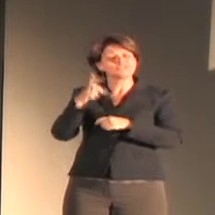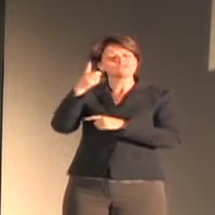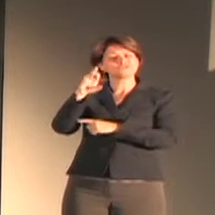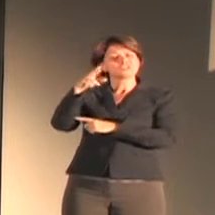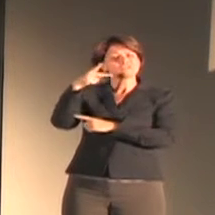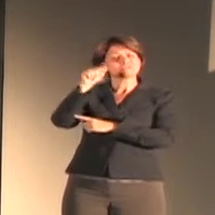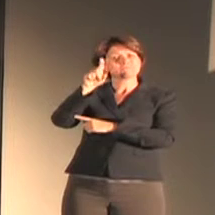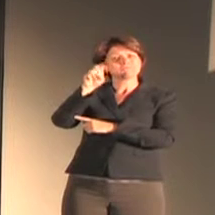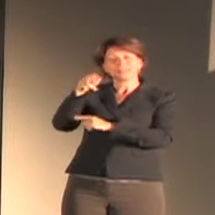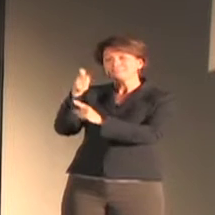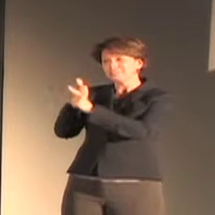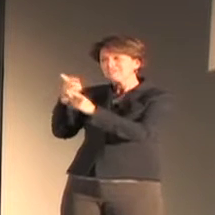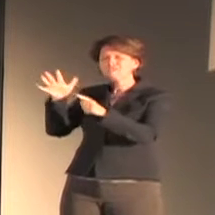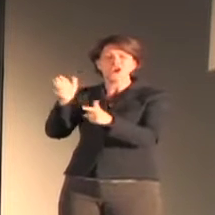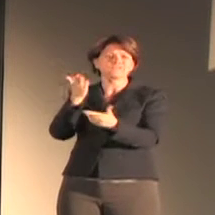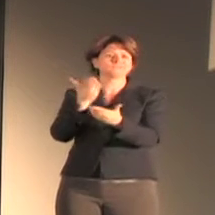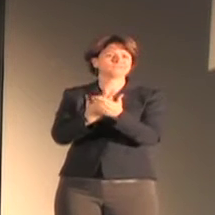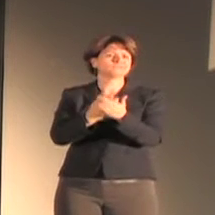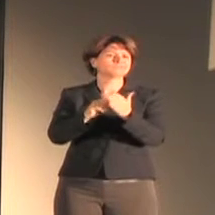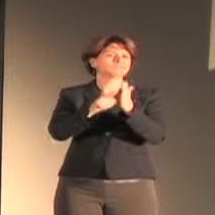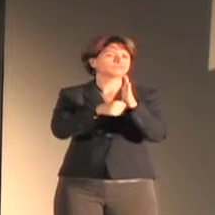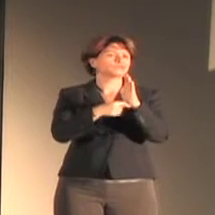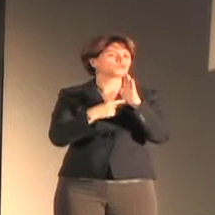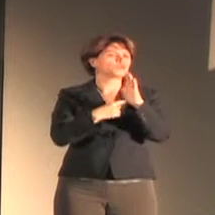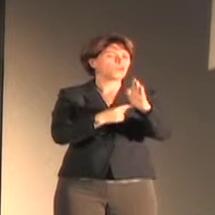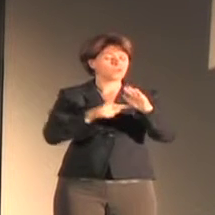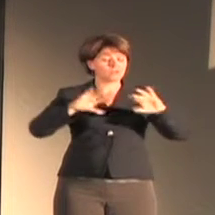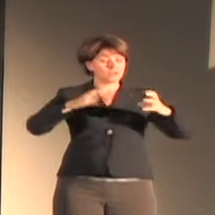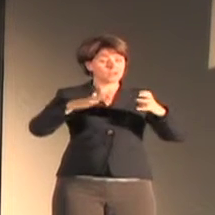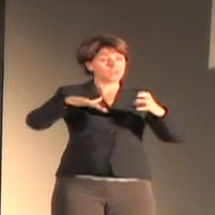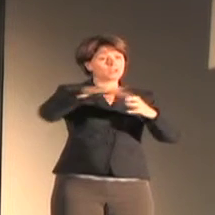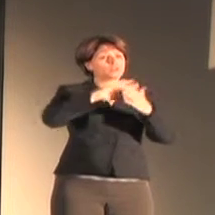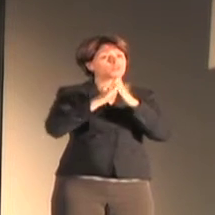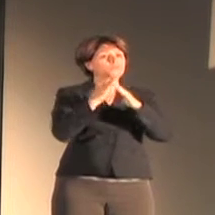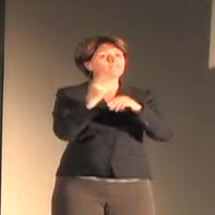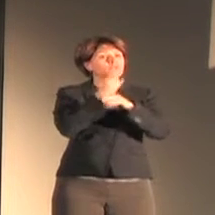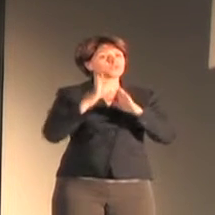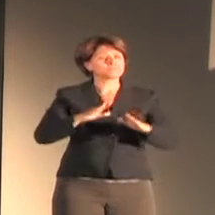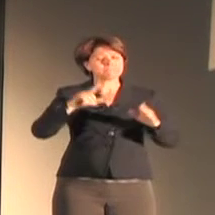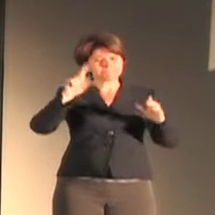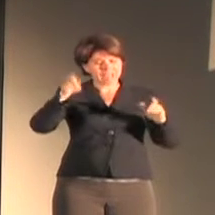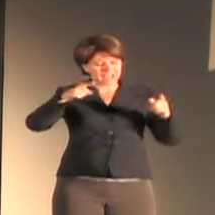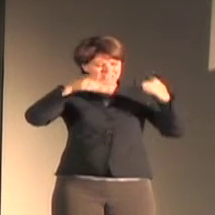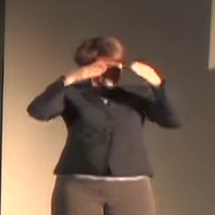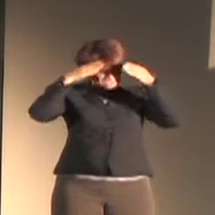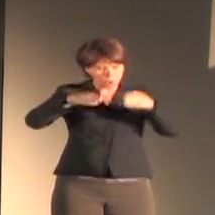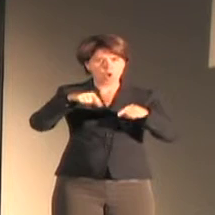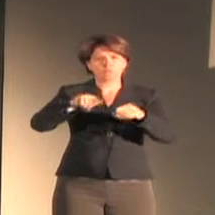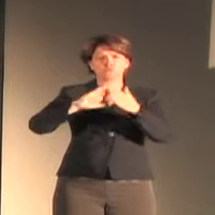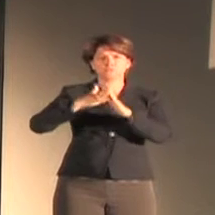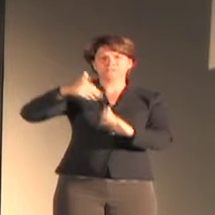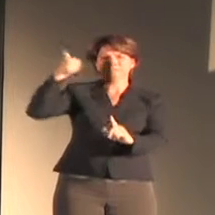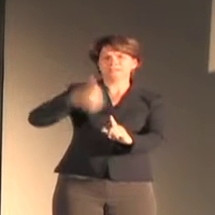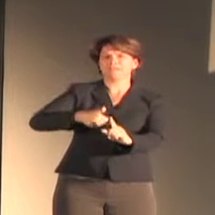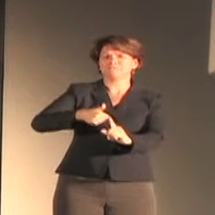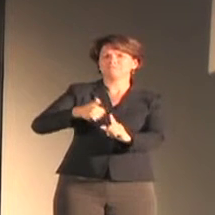why communities of users must be at the center of how we study the formal properties of language.